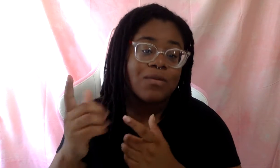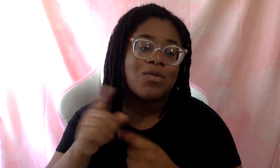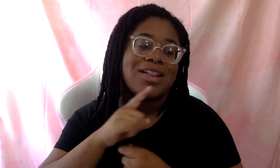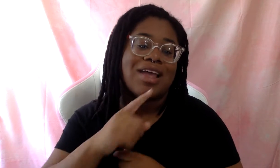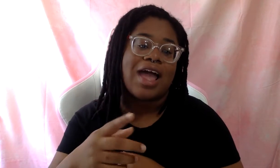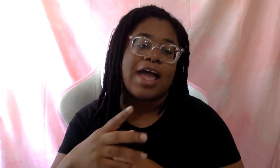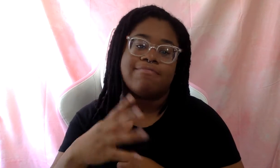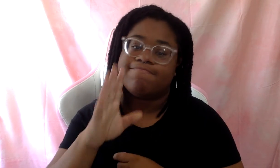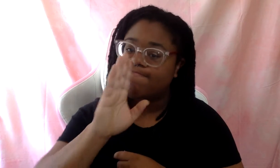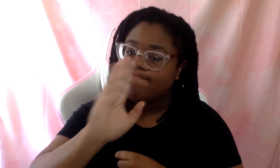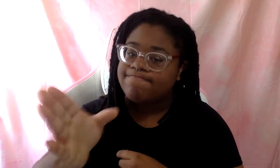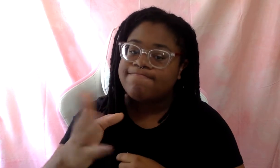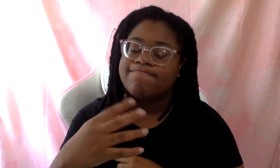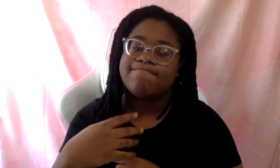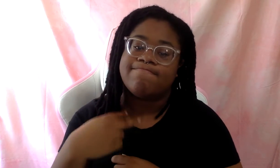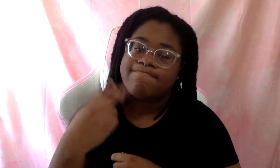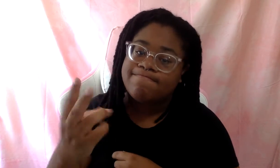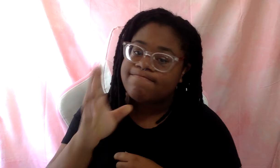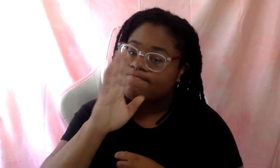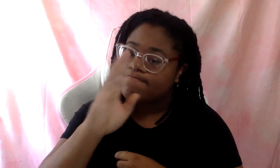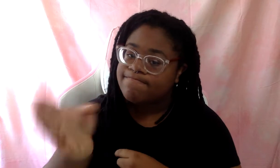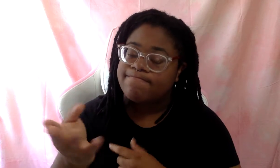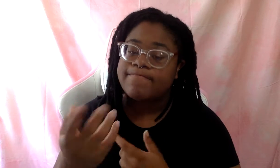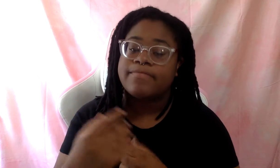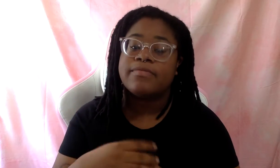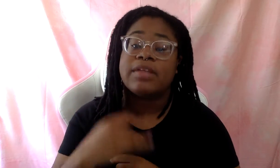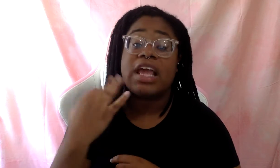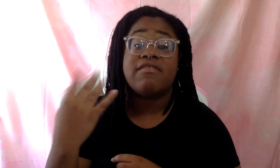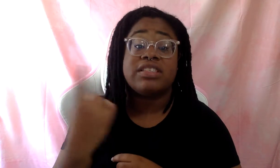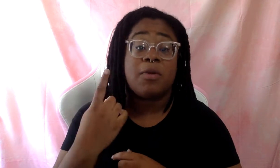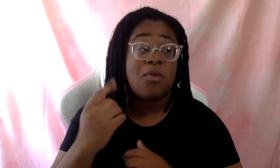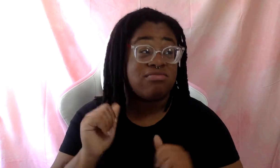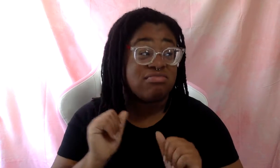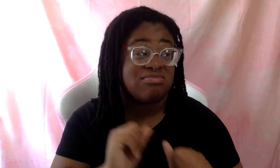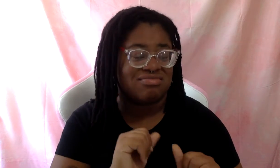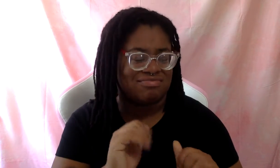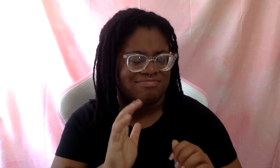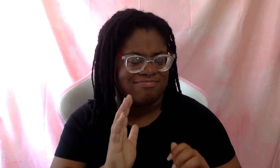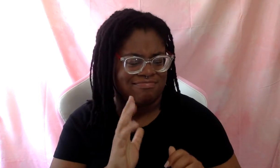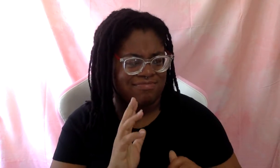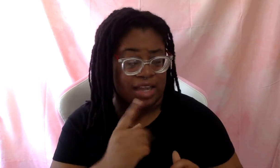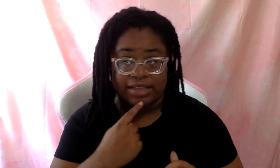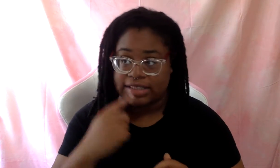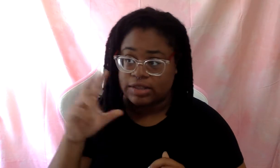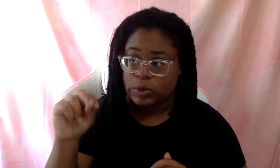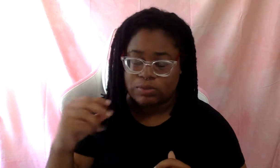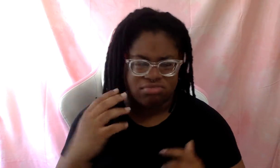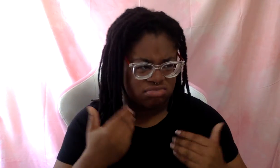Uh, and if someone continues to push against a very clear, no, um,